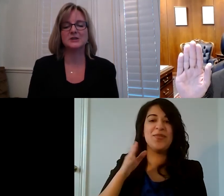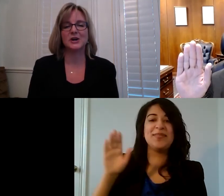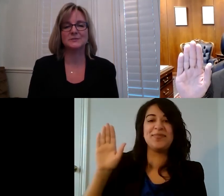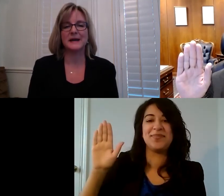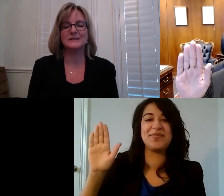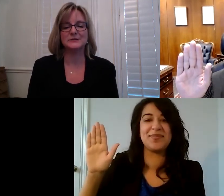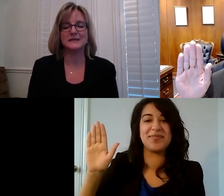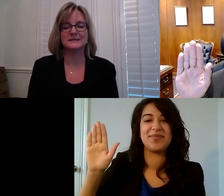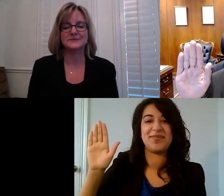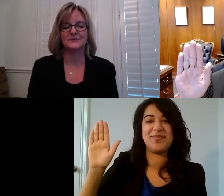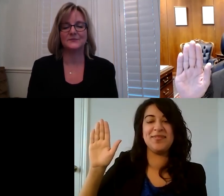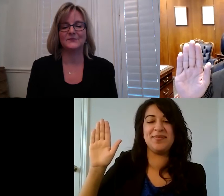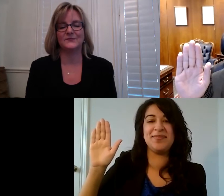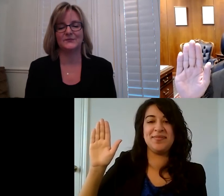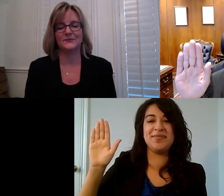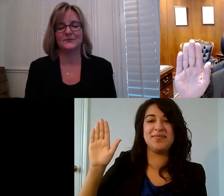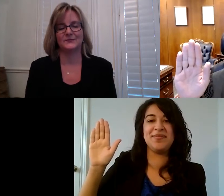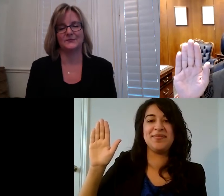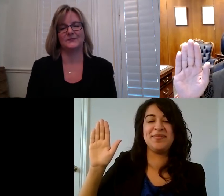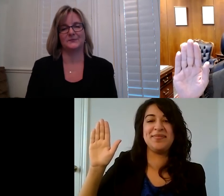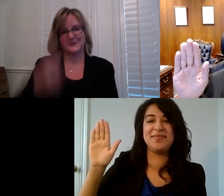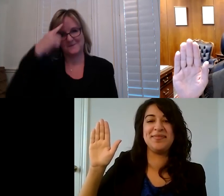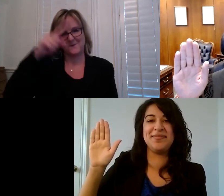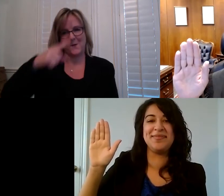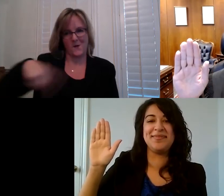discharge my duties to my clients